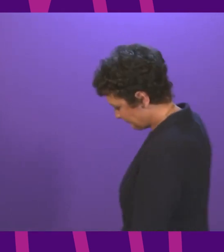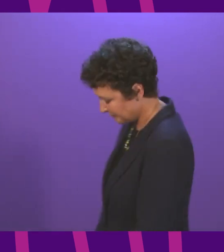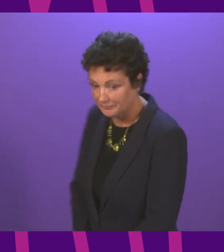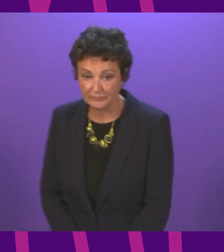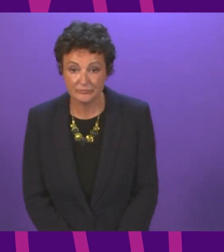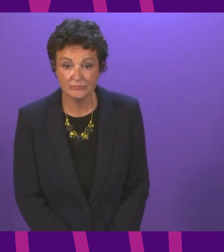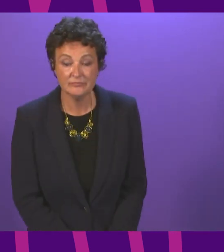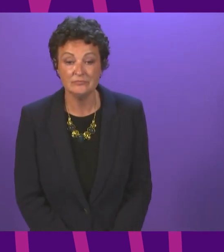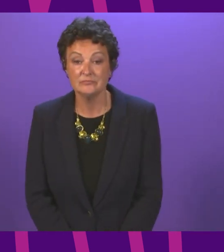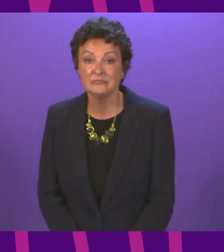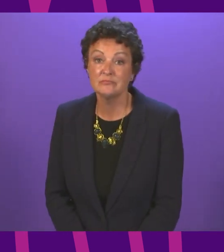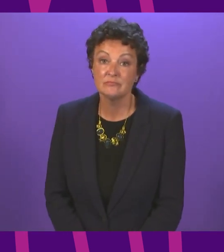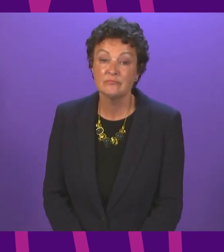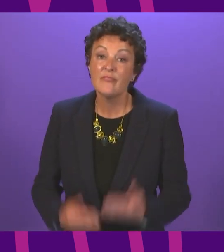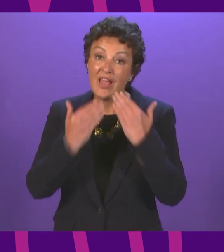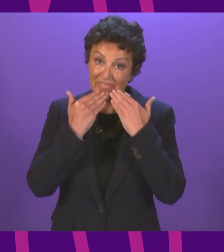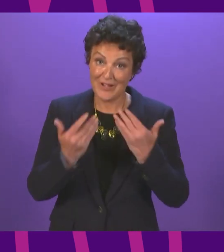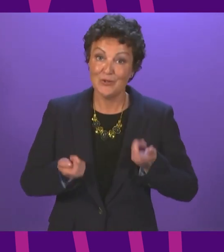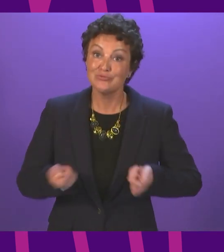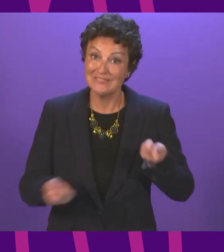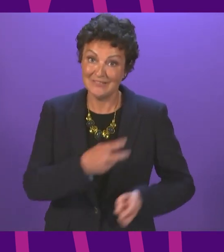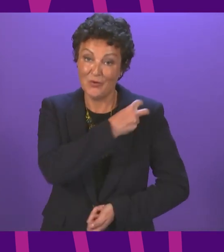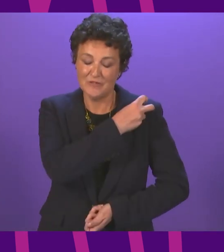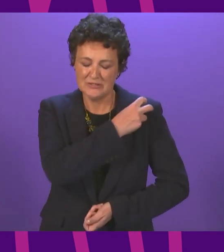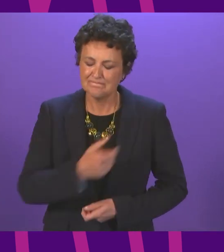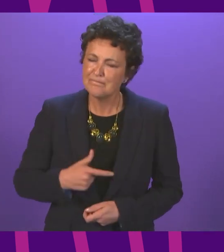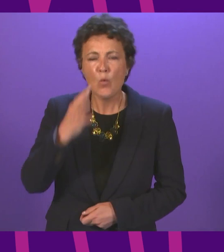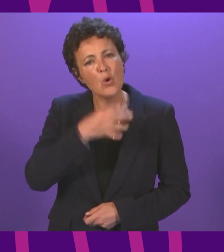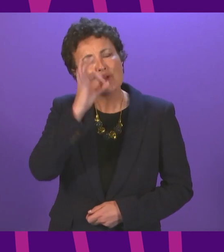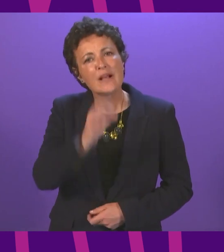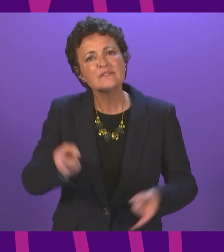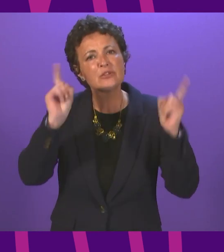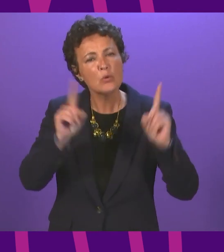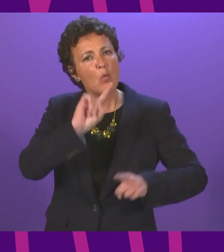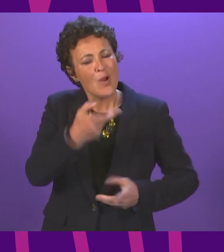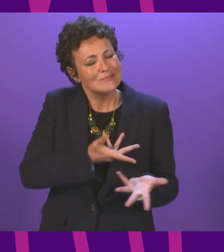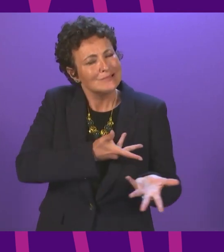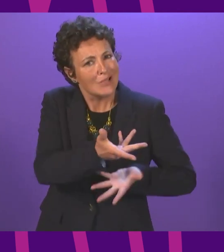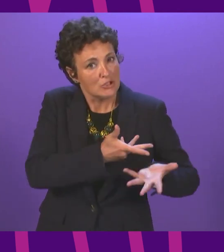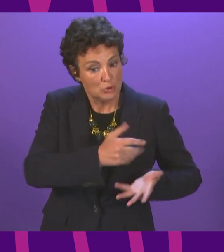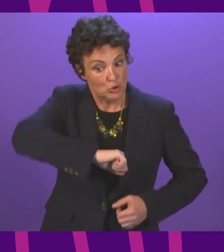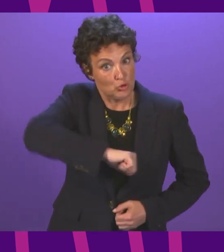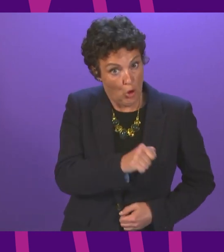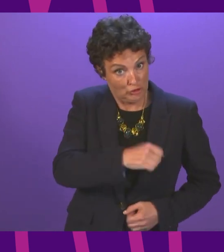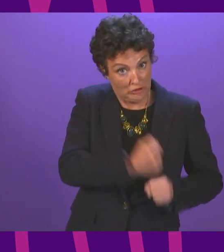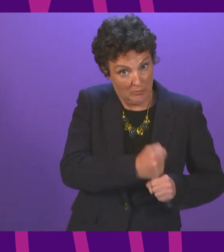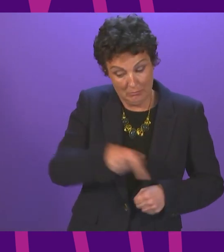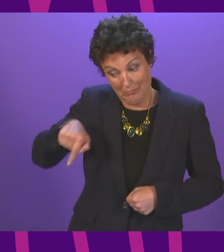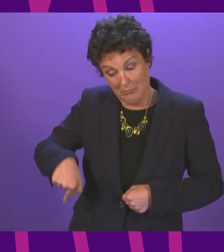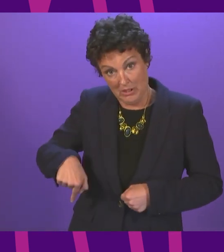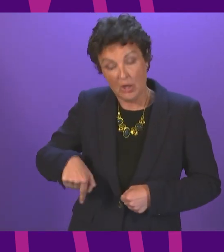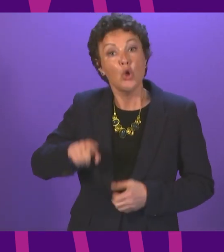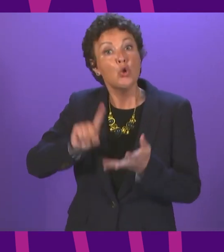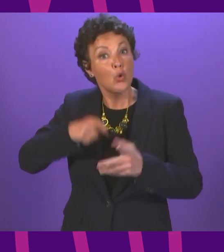Thank you, Presiding Officer, to ask the First Minister what discussions the Scottish Government has had with the UK Government, the Post Office and CJ